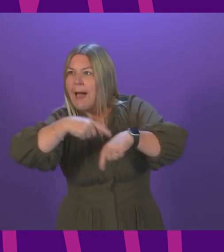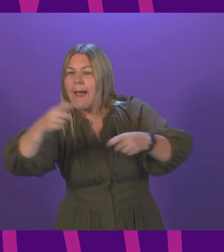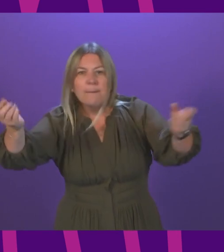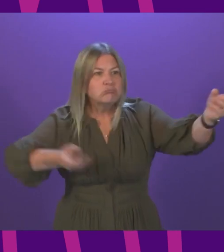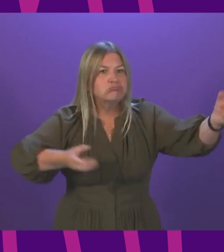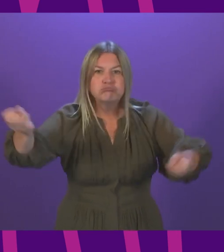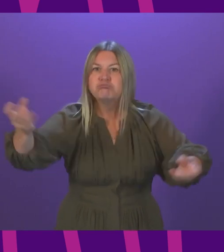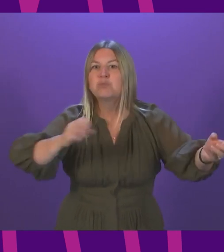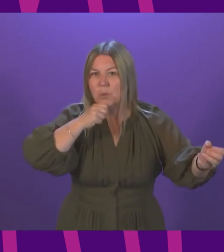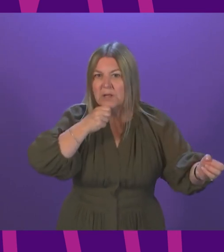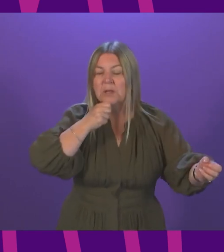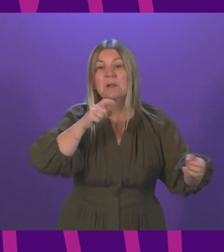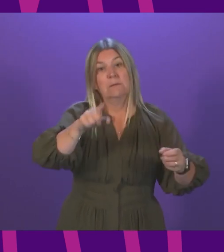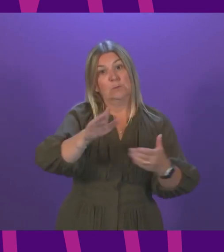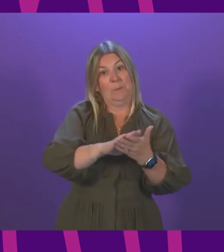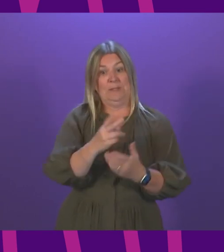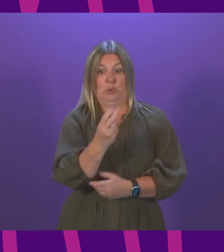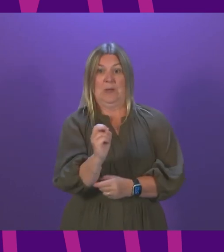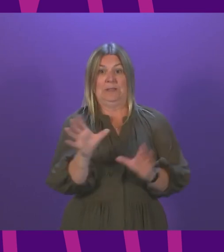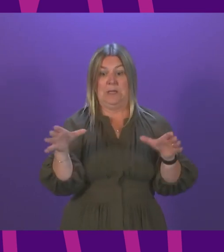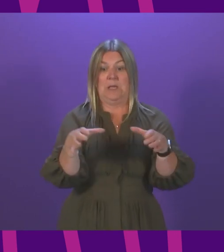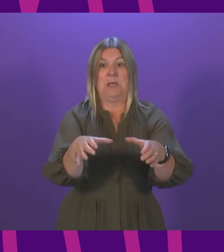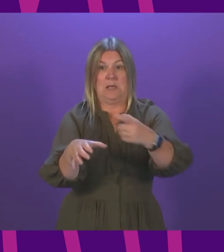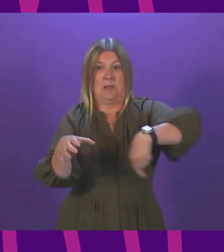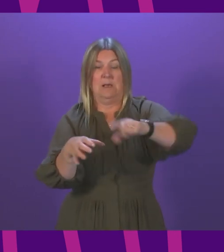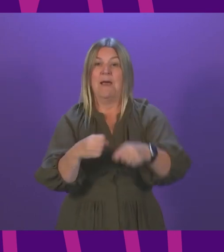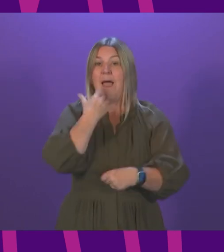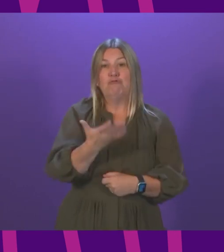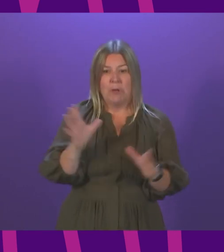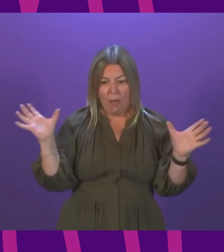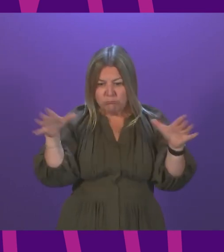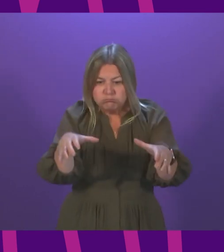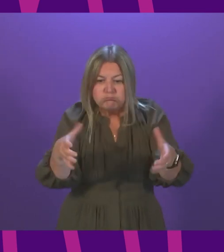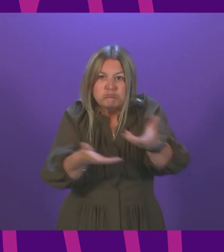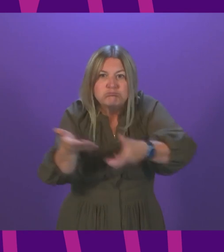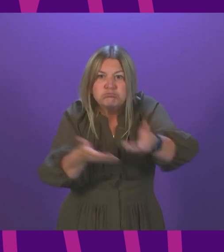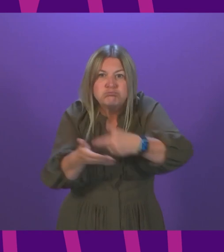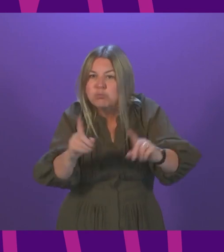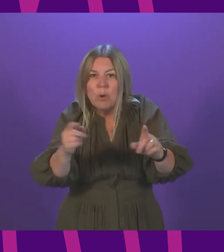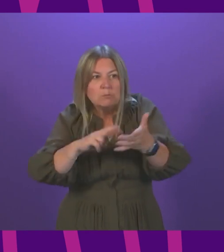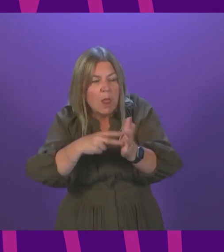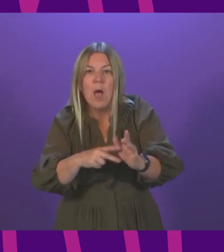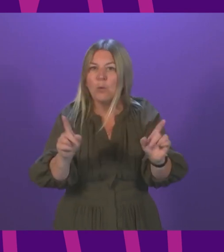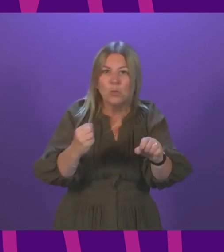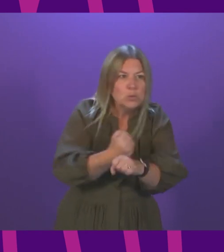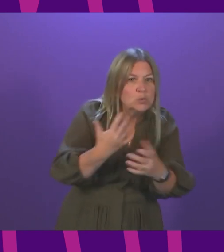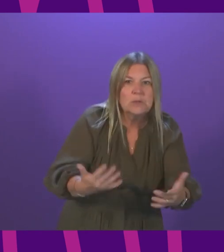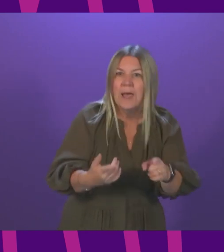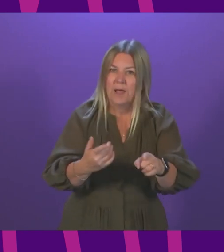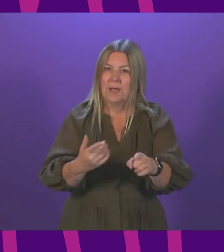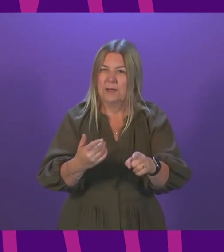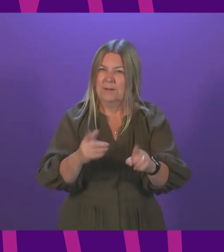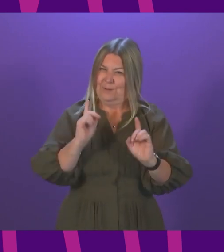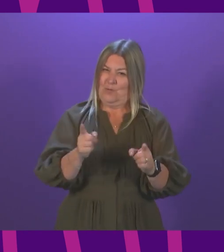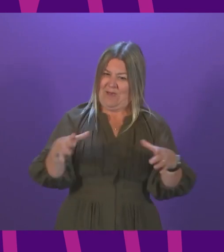HALOs will take part in the daily huddle and work across the hospital site in order to maximise flow as best as possible. The HALOs will be